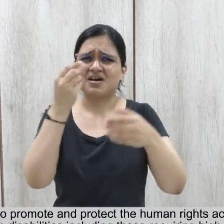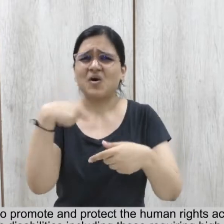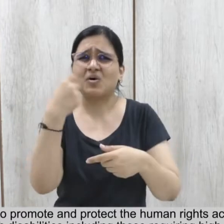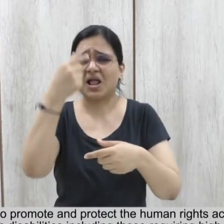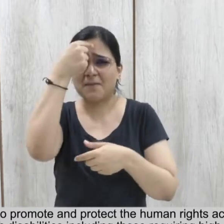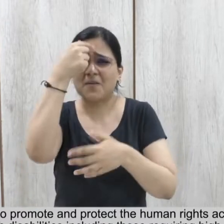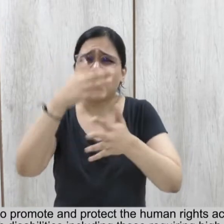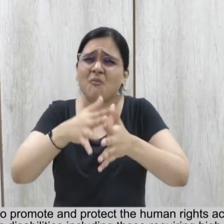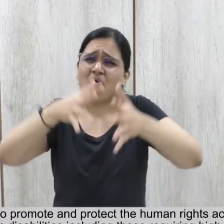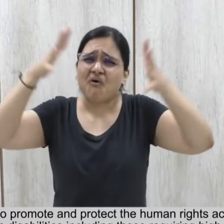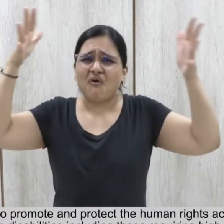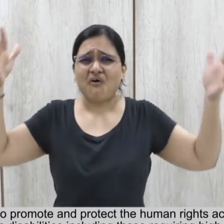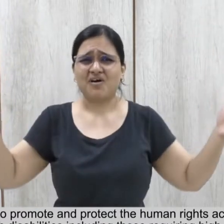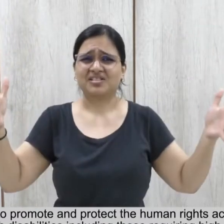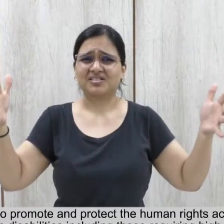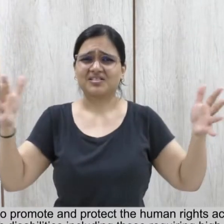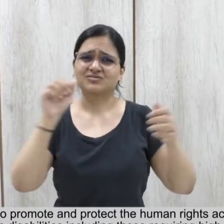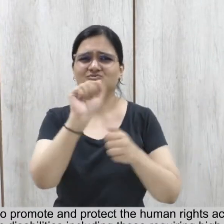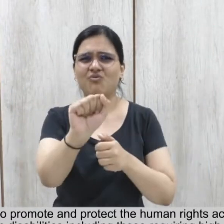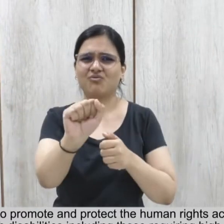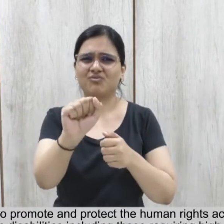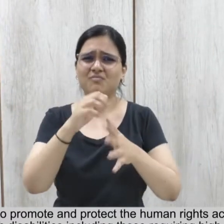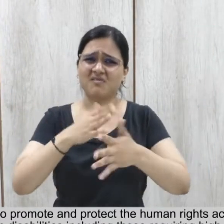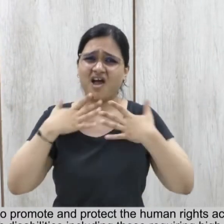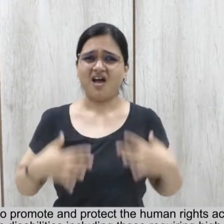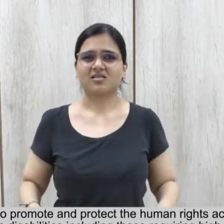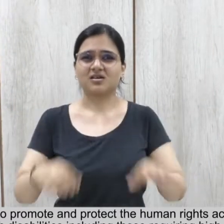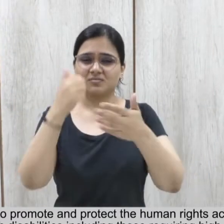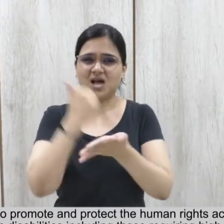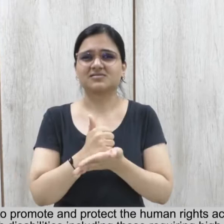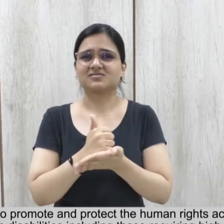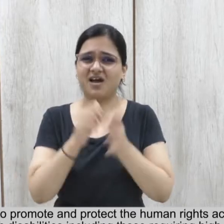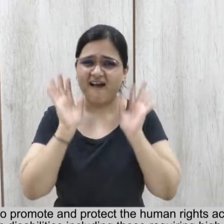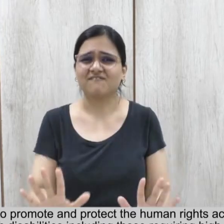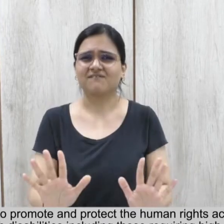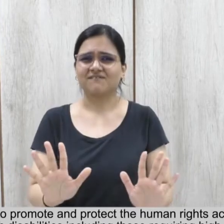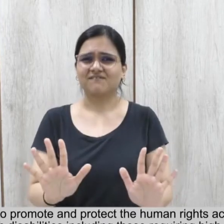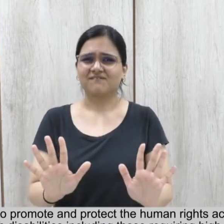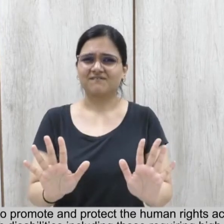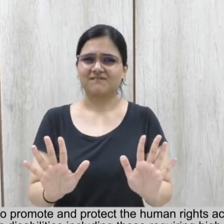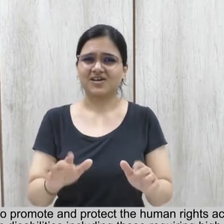all categories of persons with disabilities including those